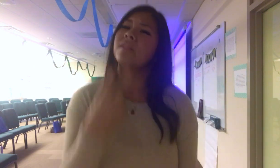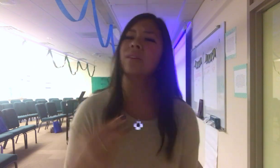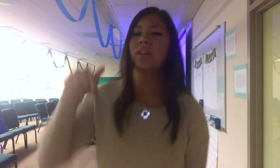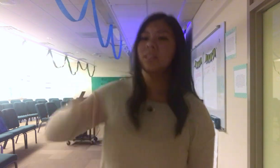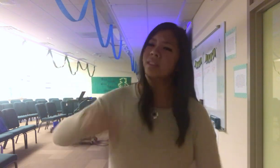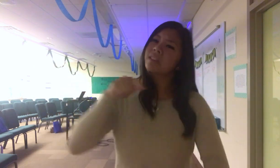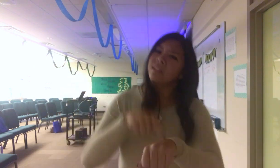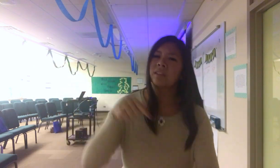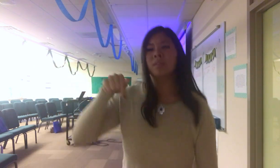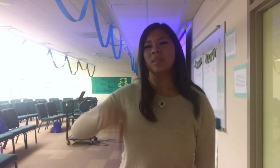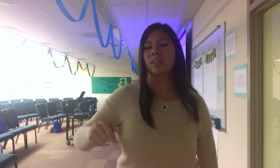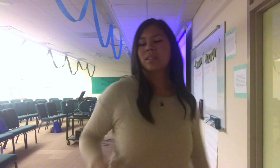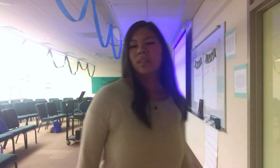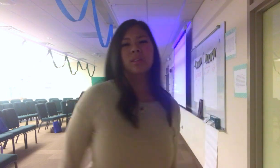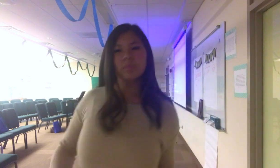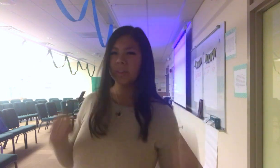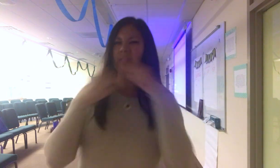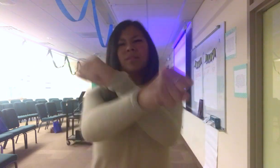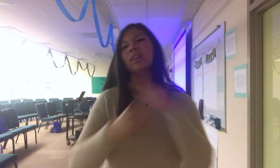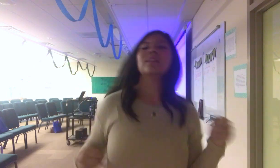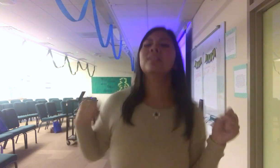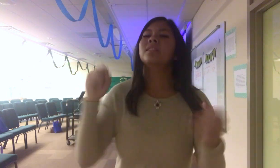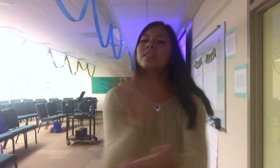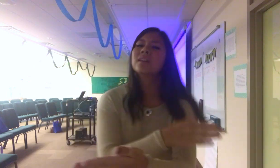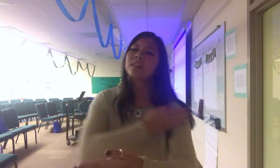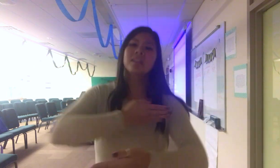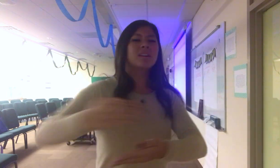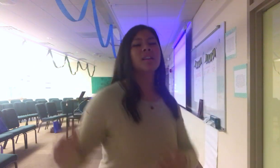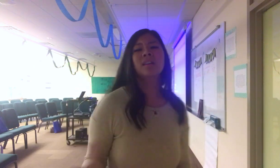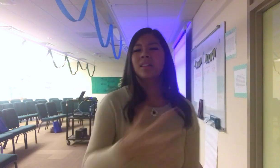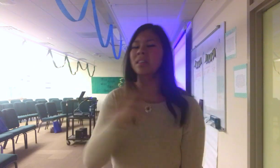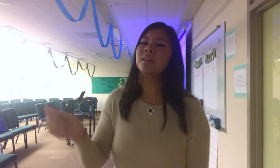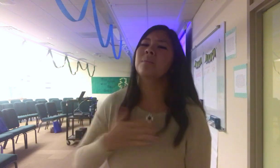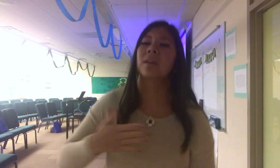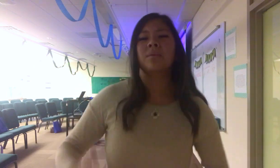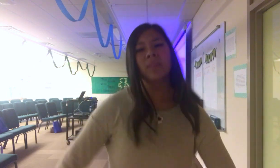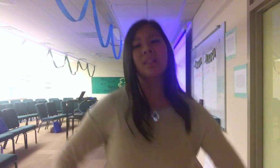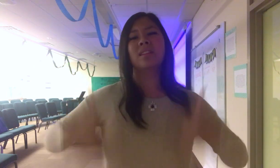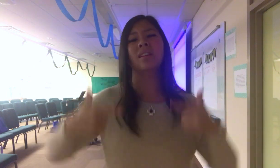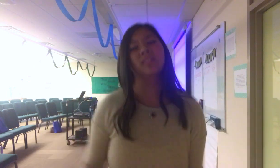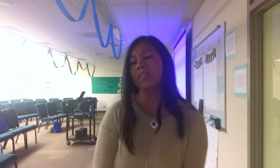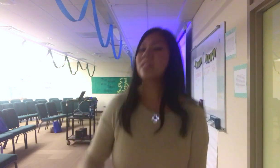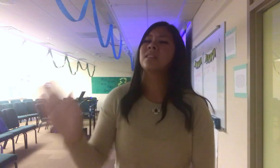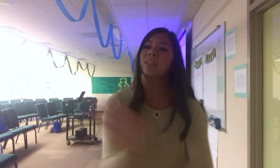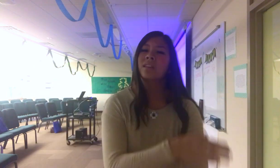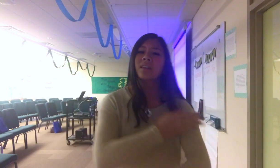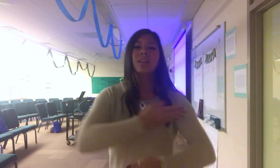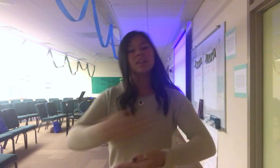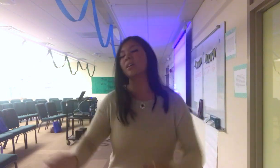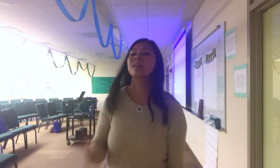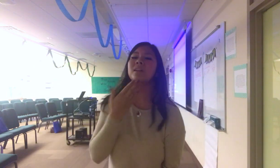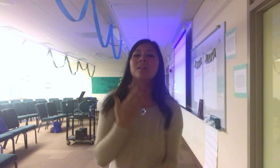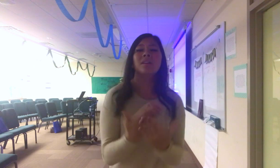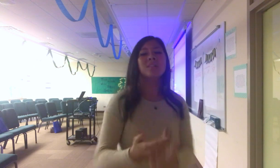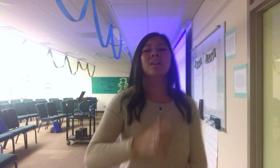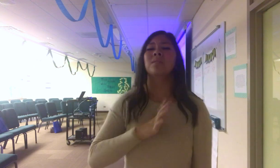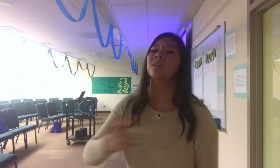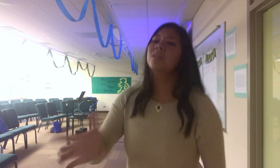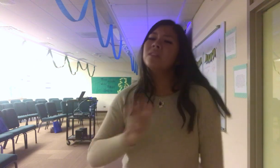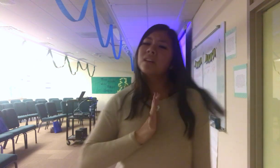voice this time? This is my fight song, take back my life song Prove I'm alright